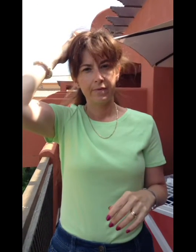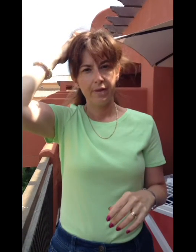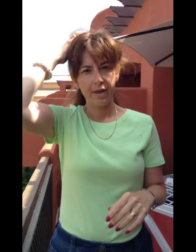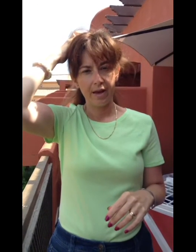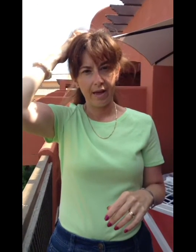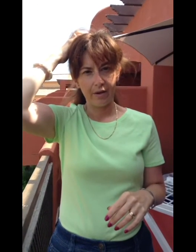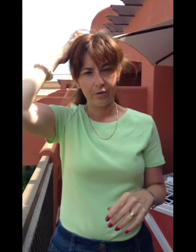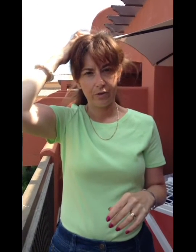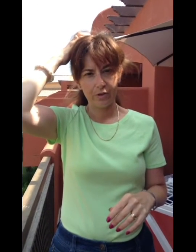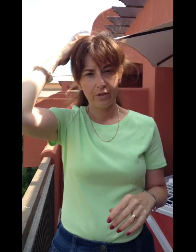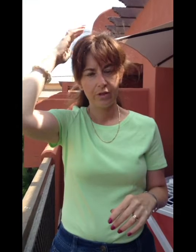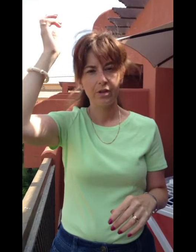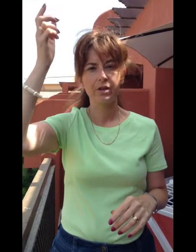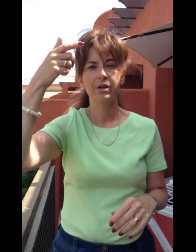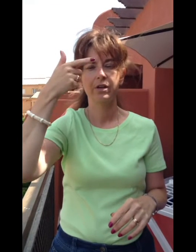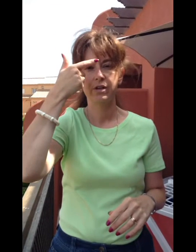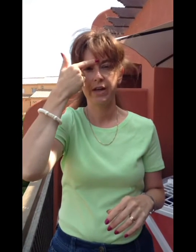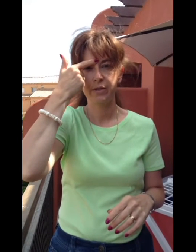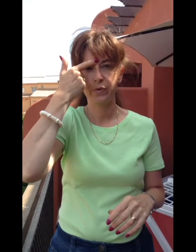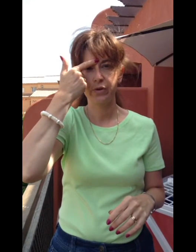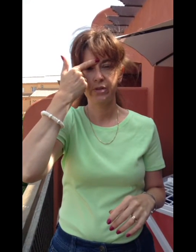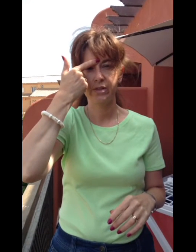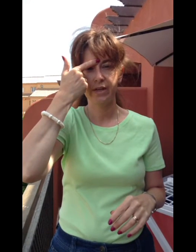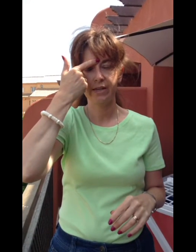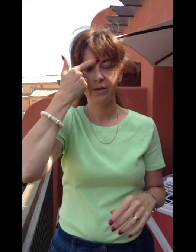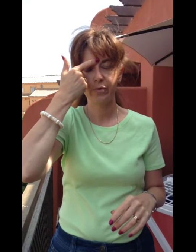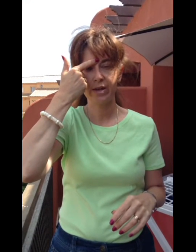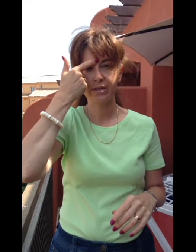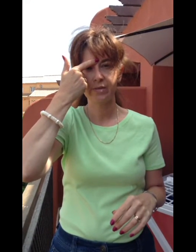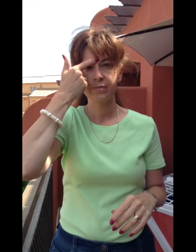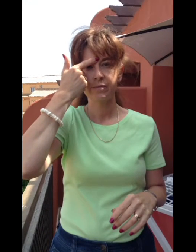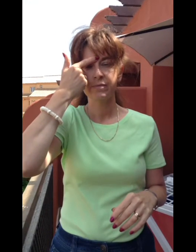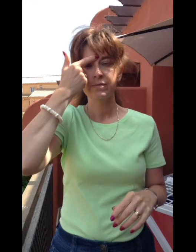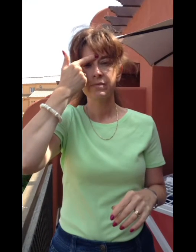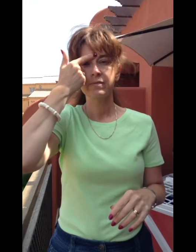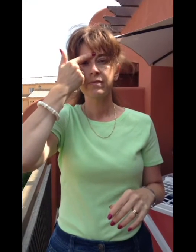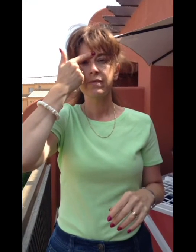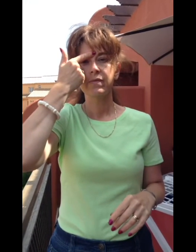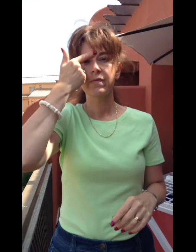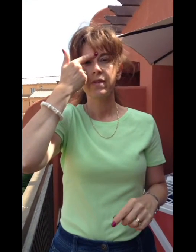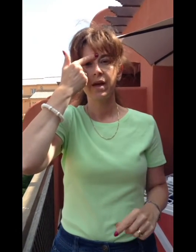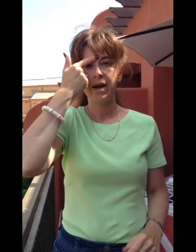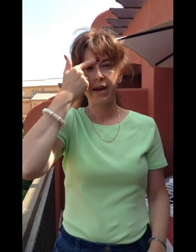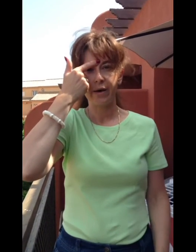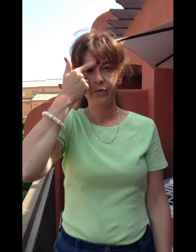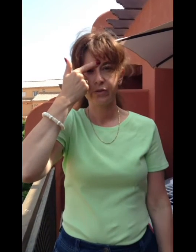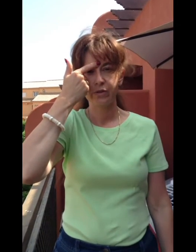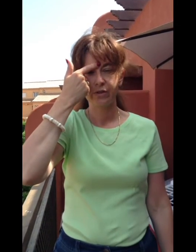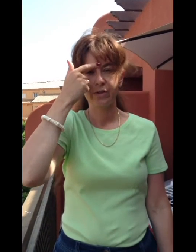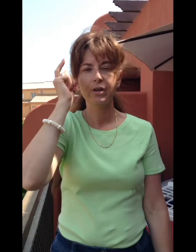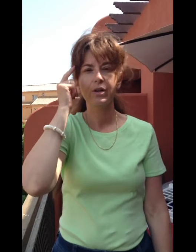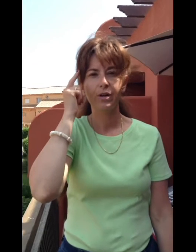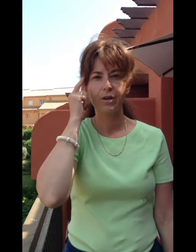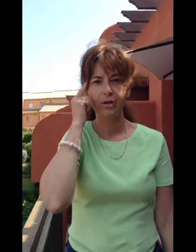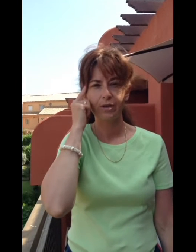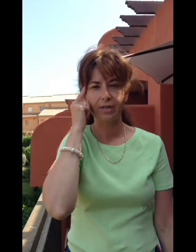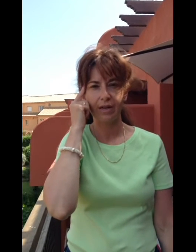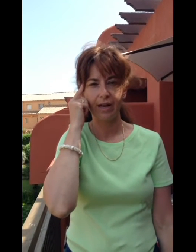And out. Next point, take a deep breath. And out. Next